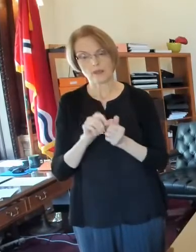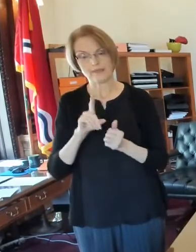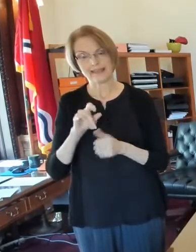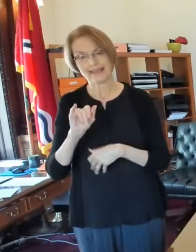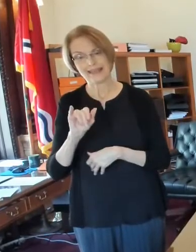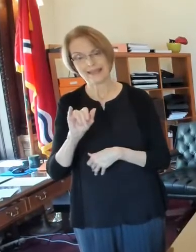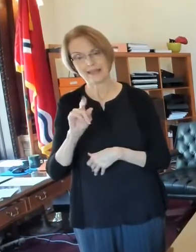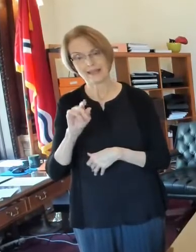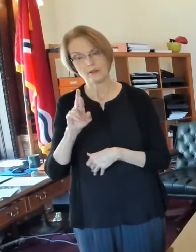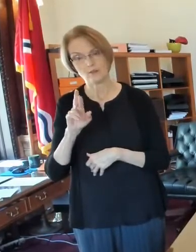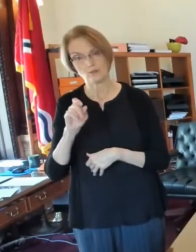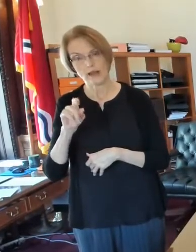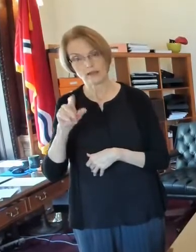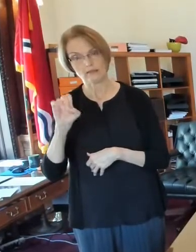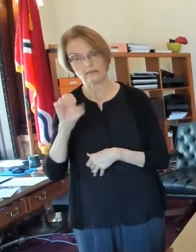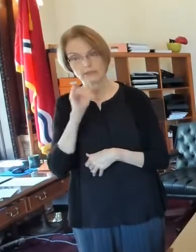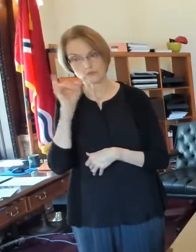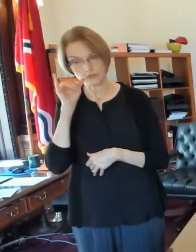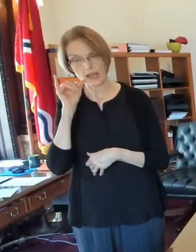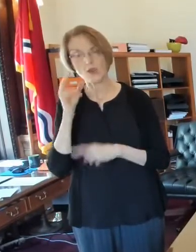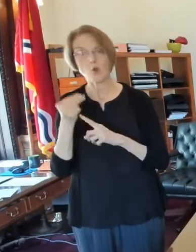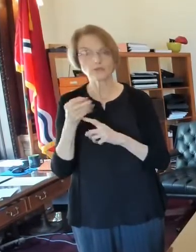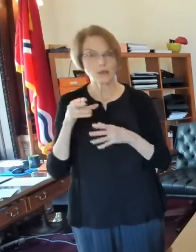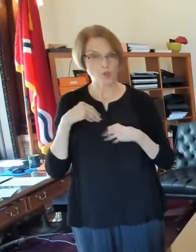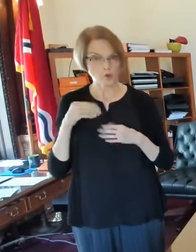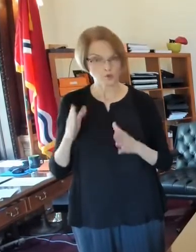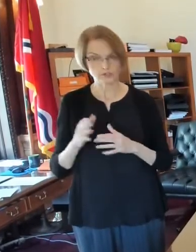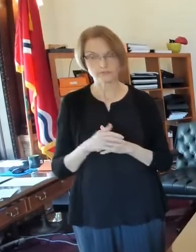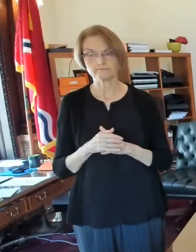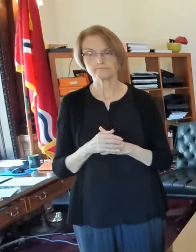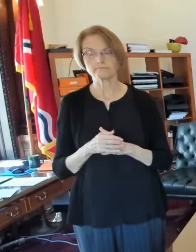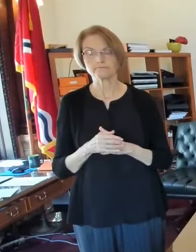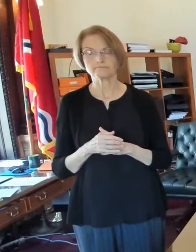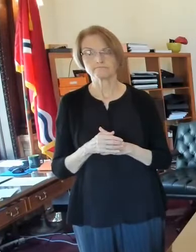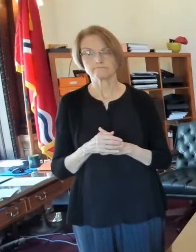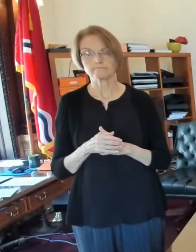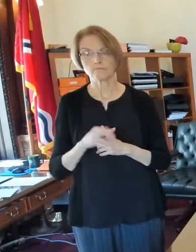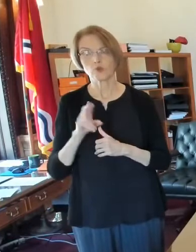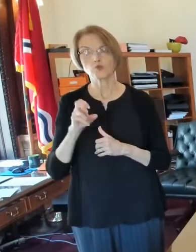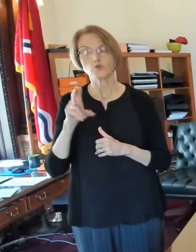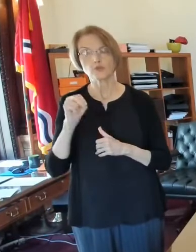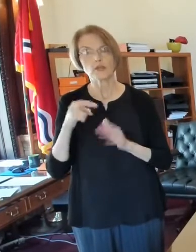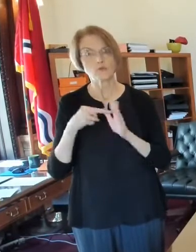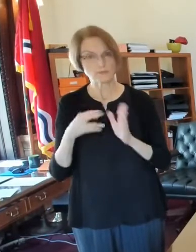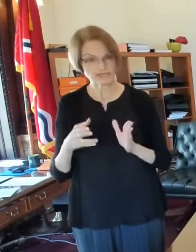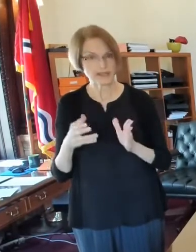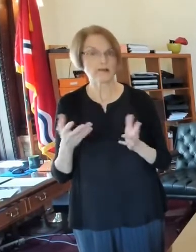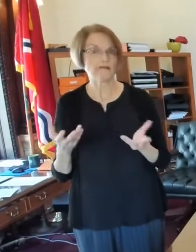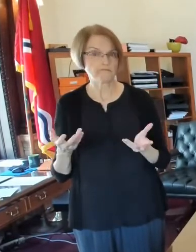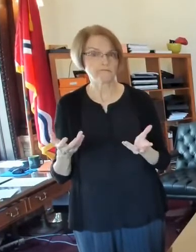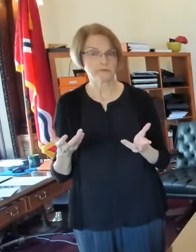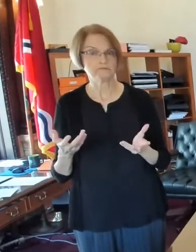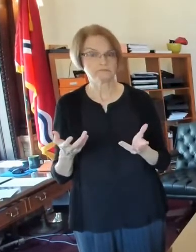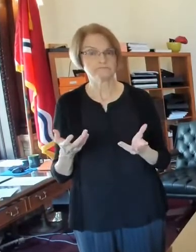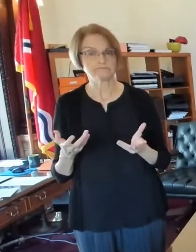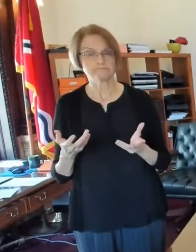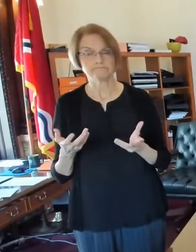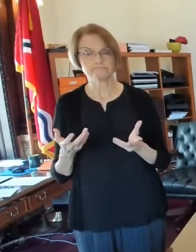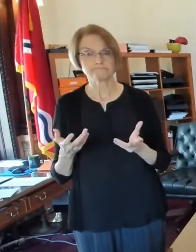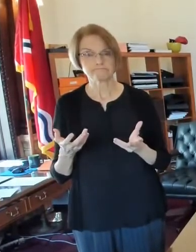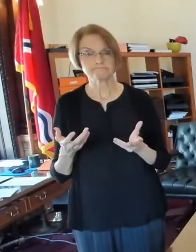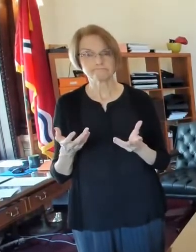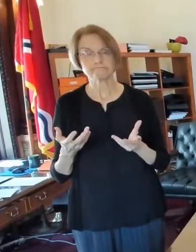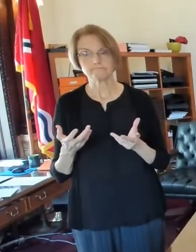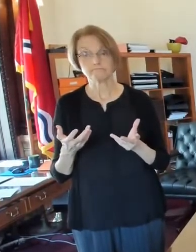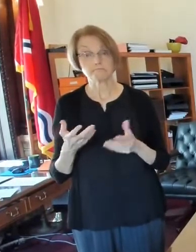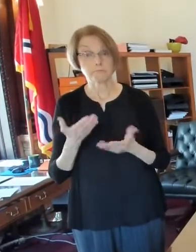some hotel owners, um, also, uh, a union representative who may, may be, uh, your